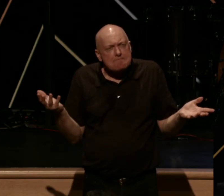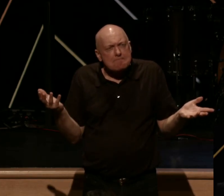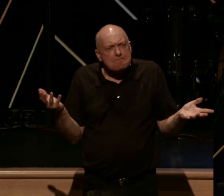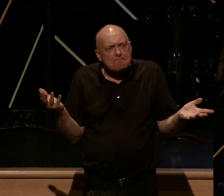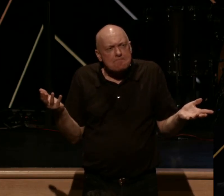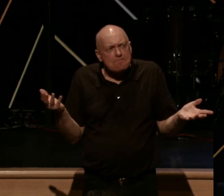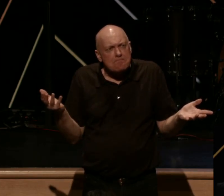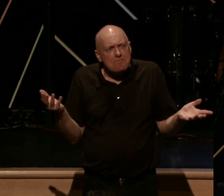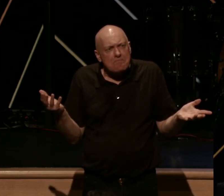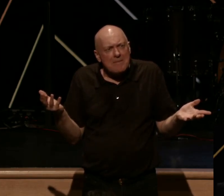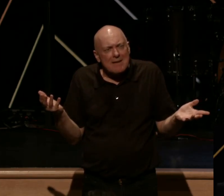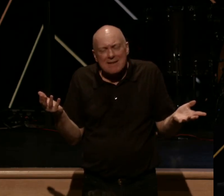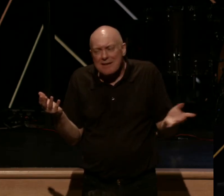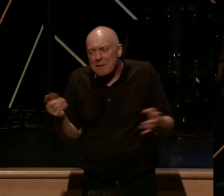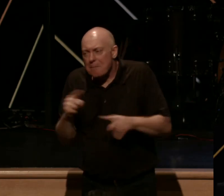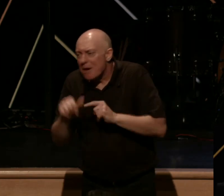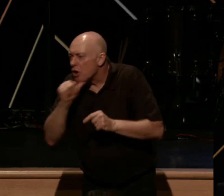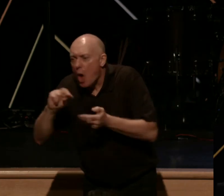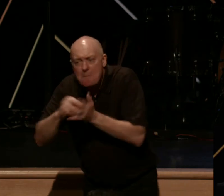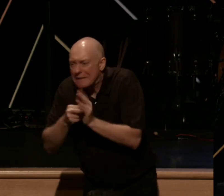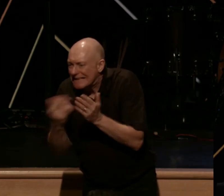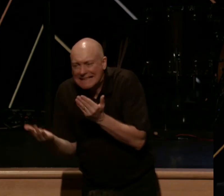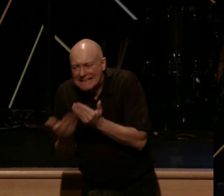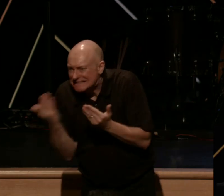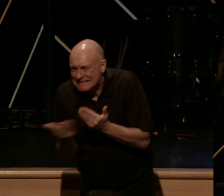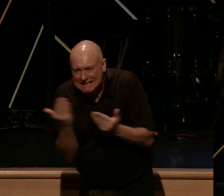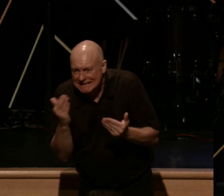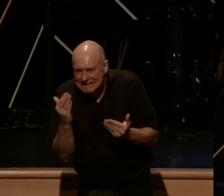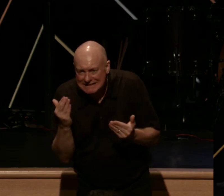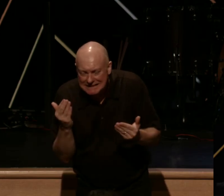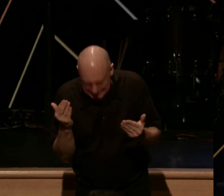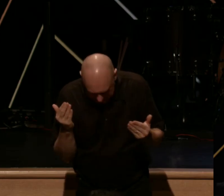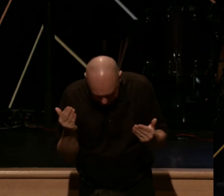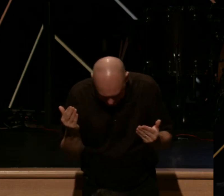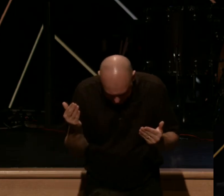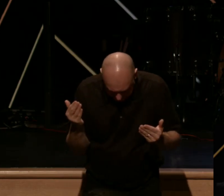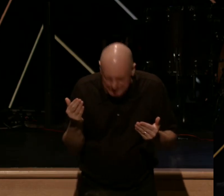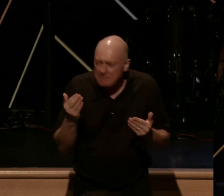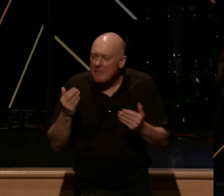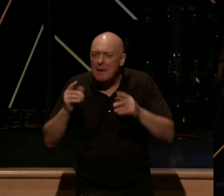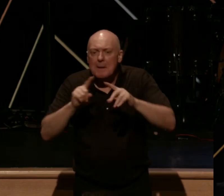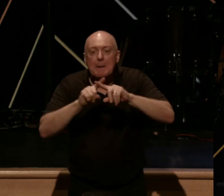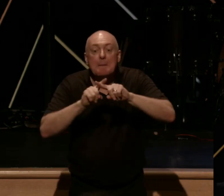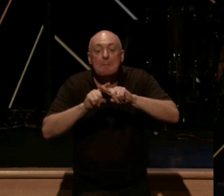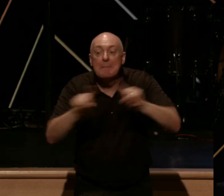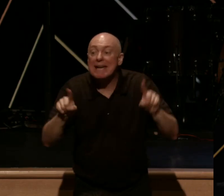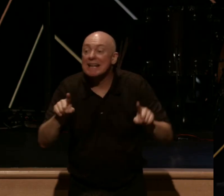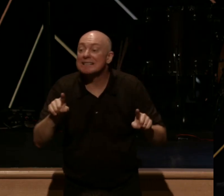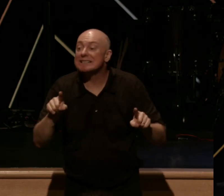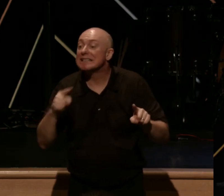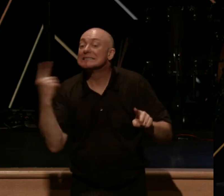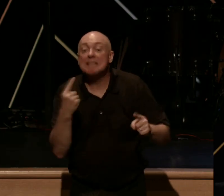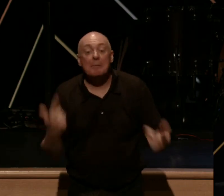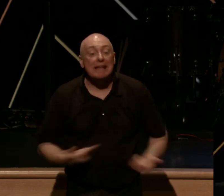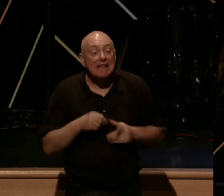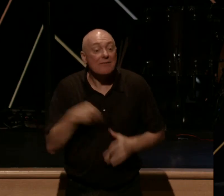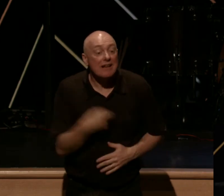But that doesn't mean it's easy. Because there's this thing that's still living inside of us called the flesh